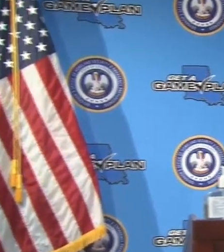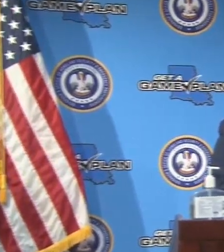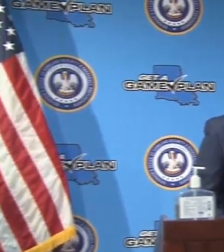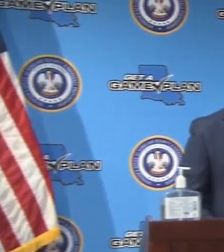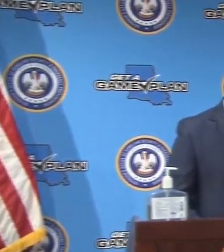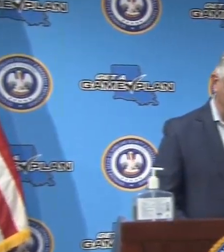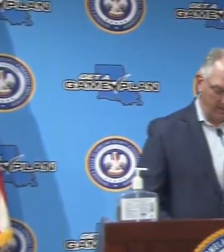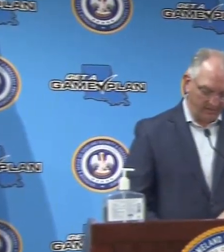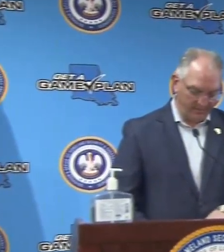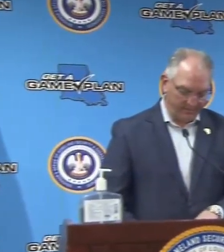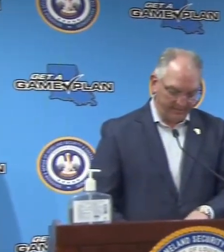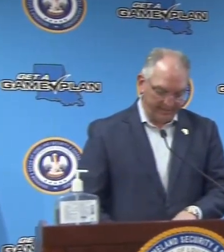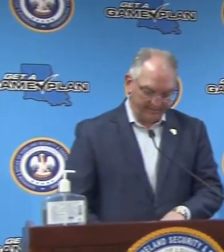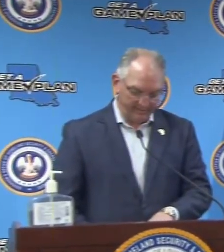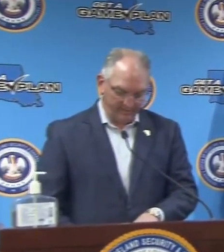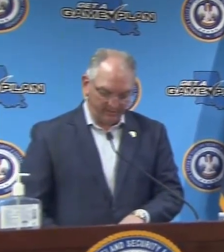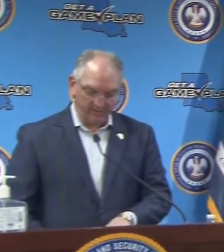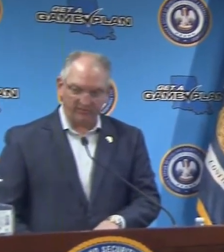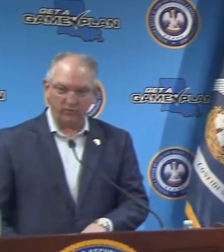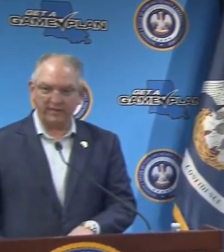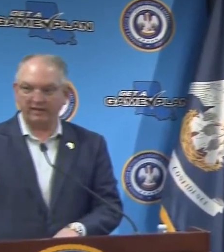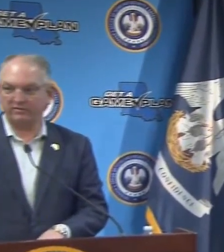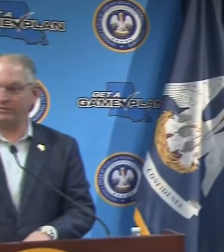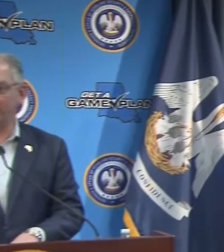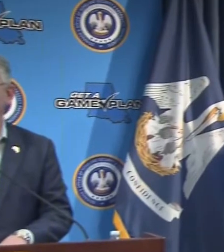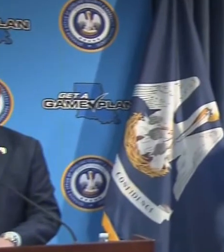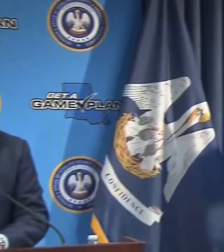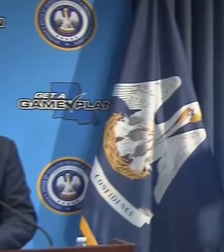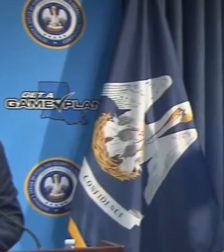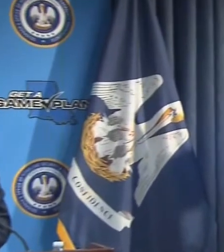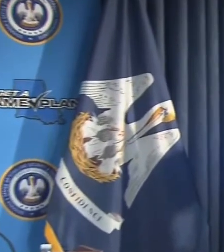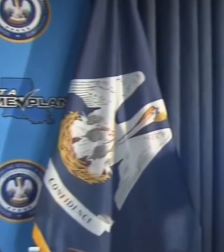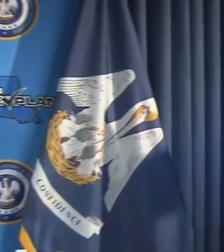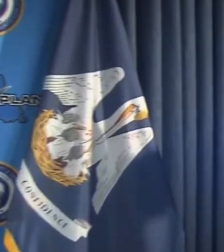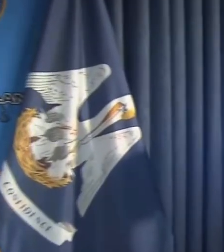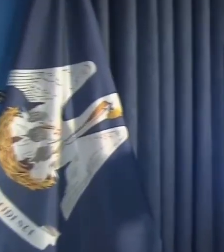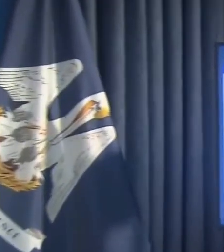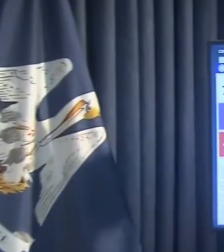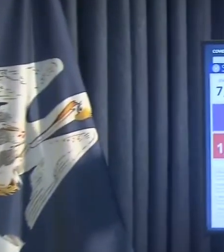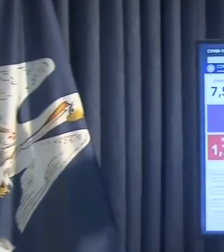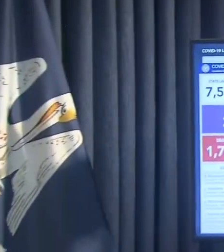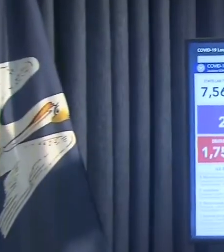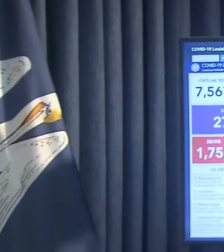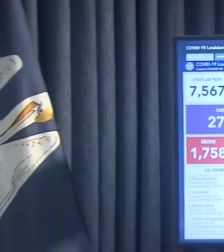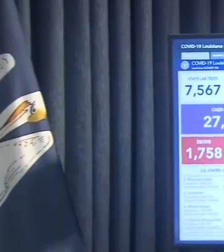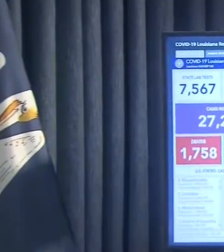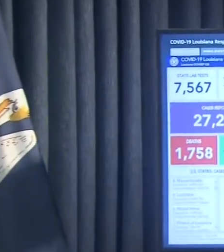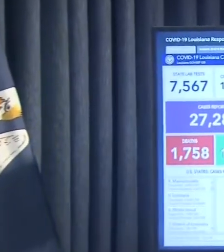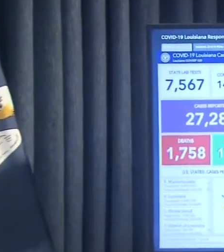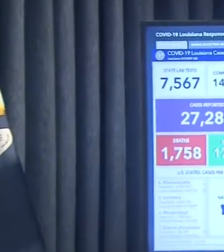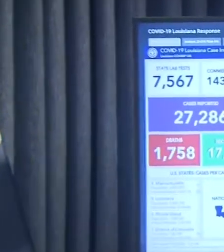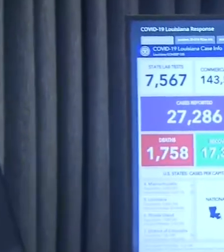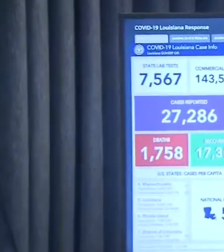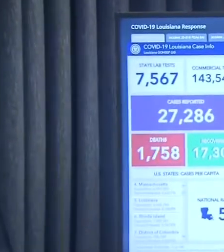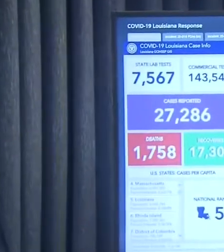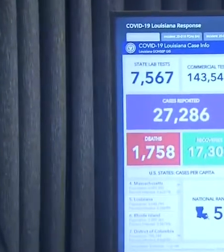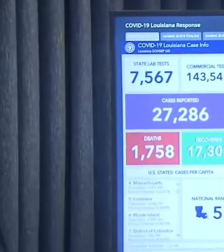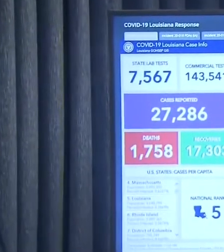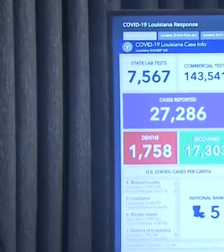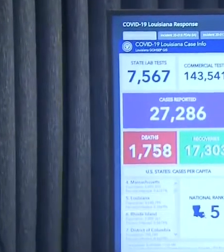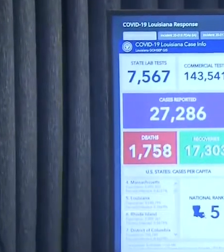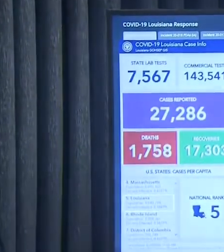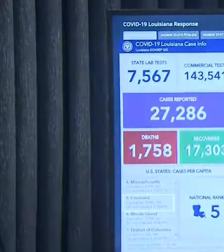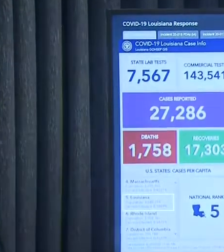high. The other good number is that that's on a total of 4,119 new tests, so the